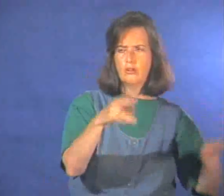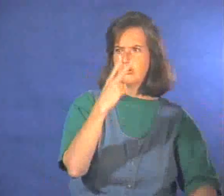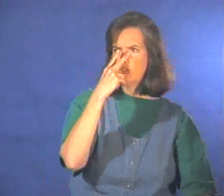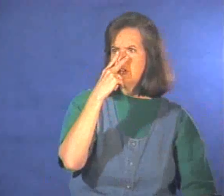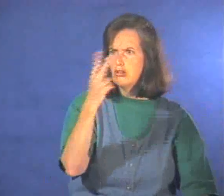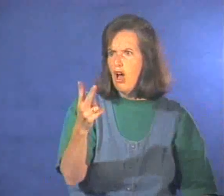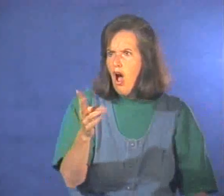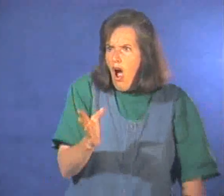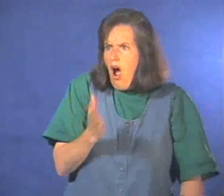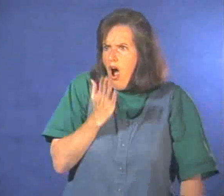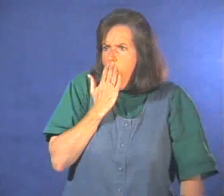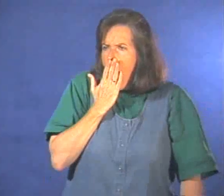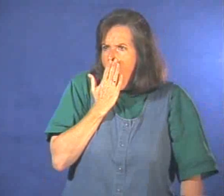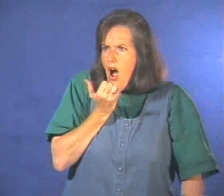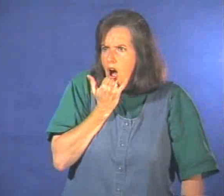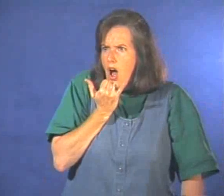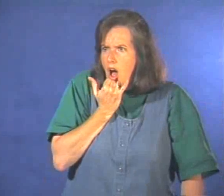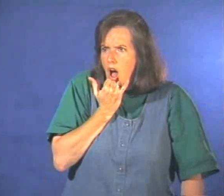These children see what happened.